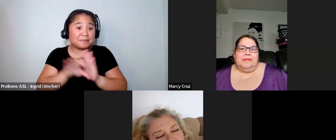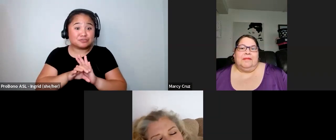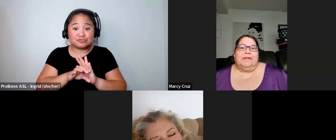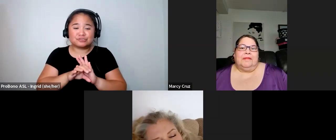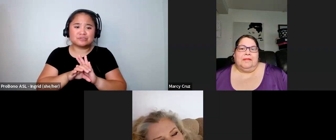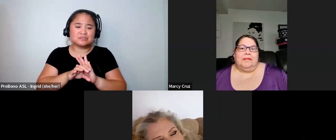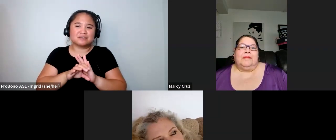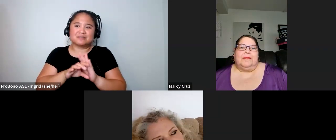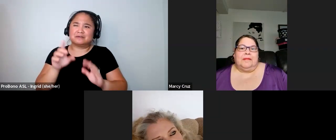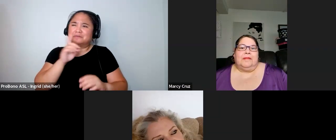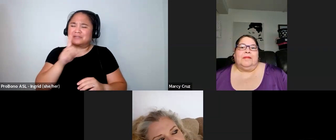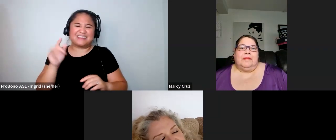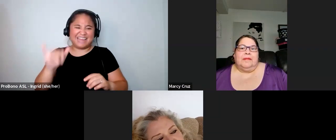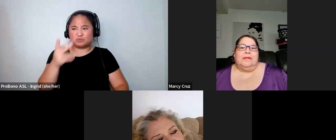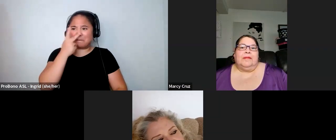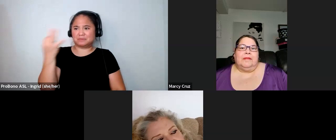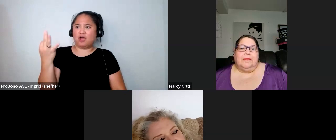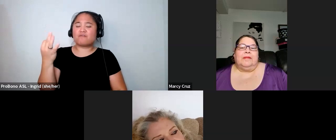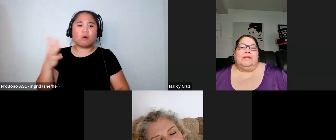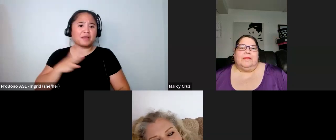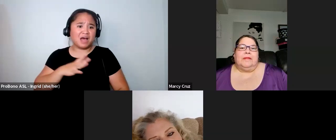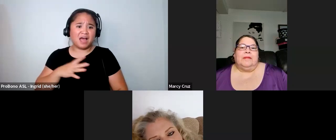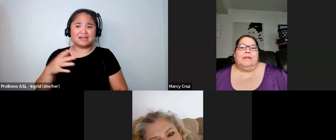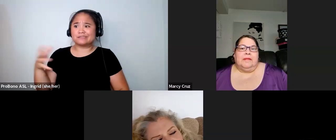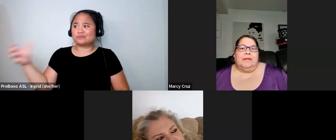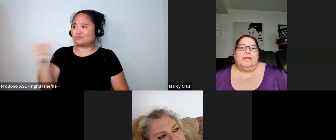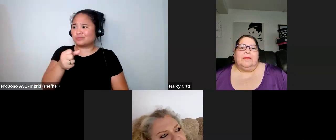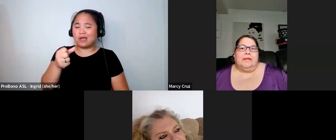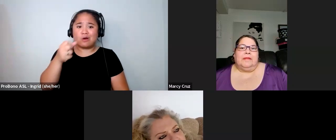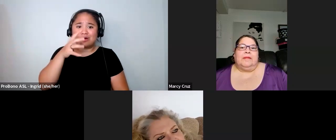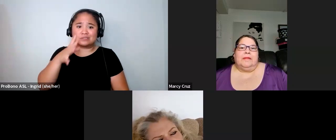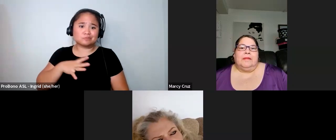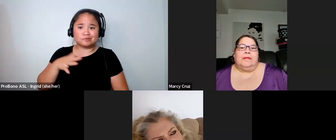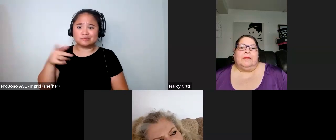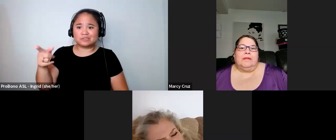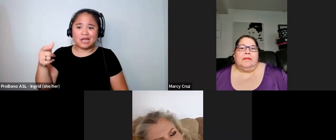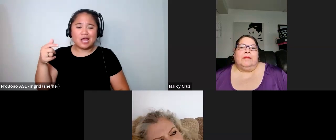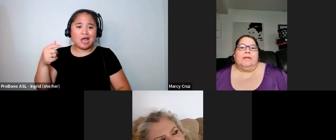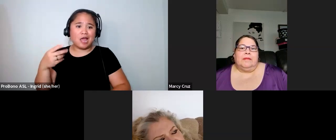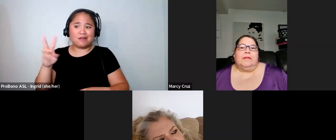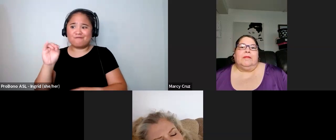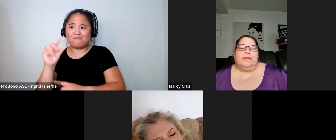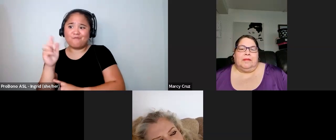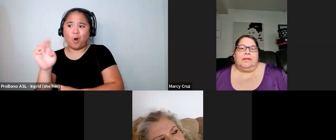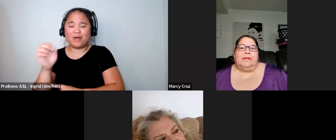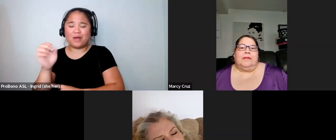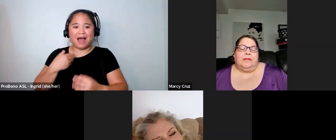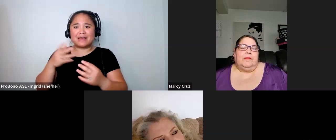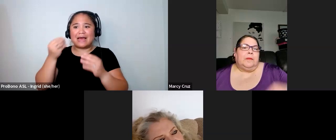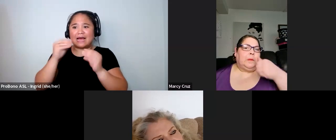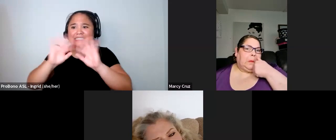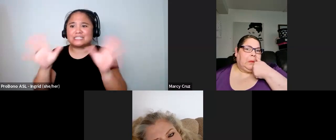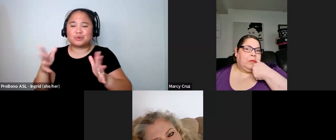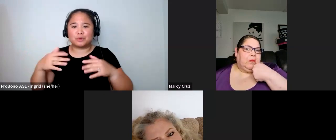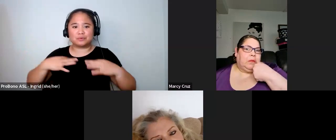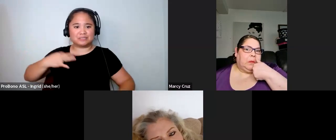and that's what kind of pissed me off you could take some chick in vogue who might have like a see-through top on and like makeup and be